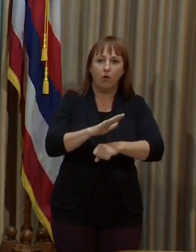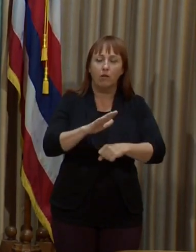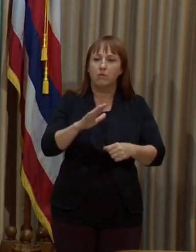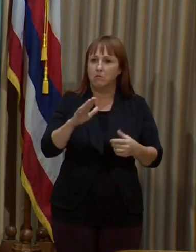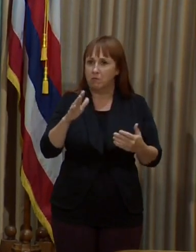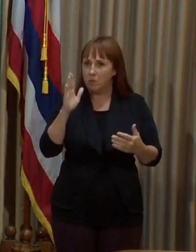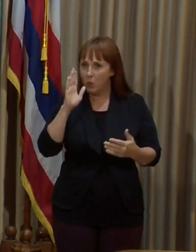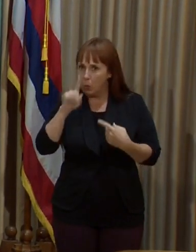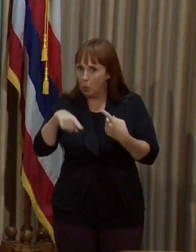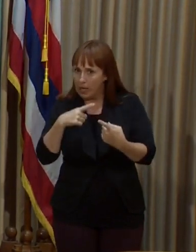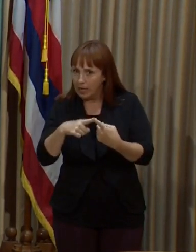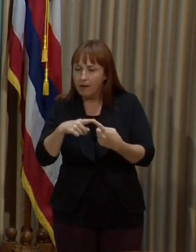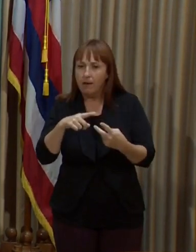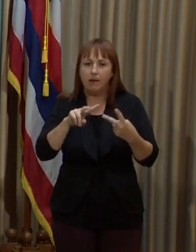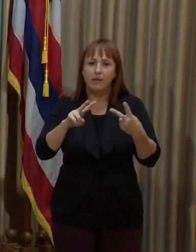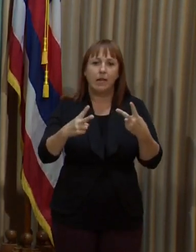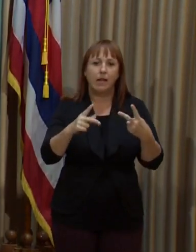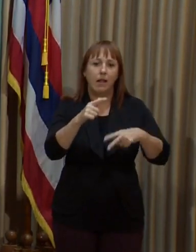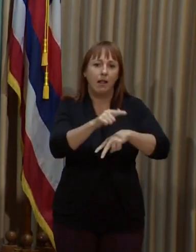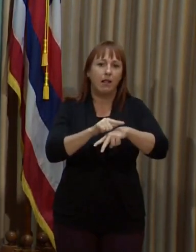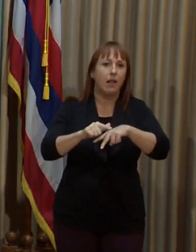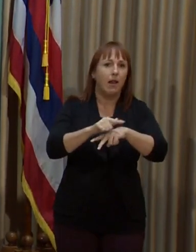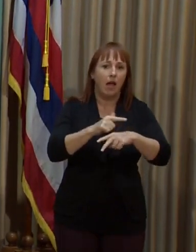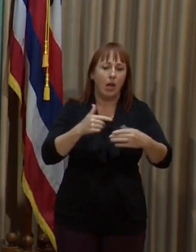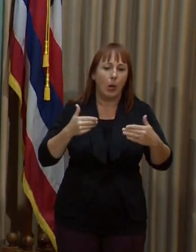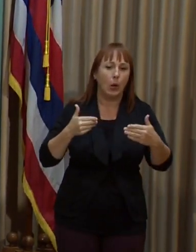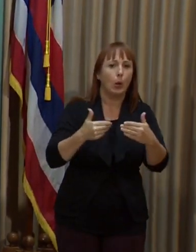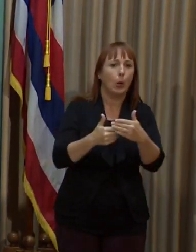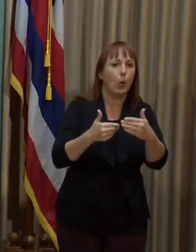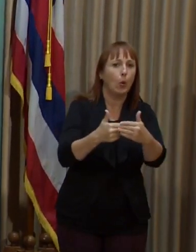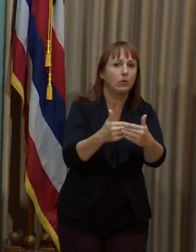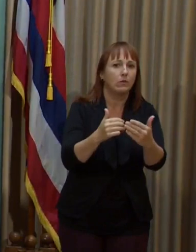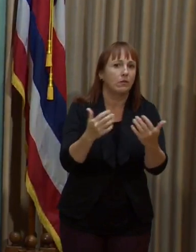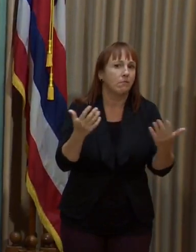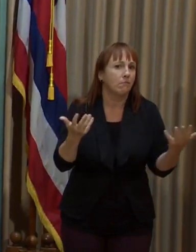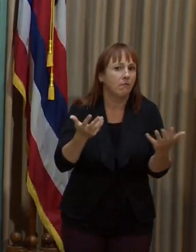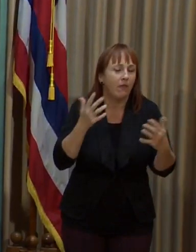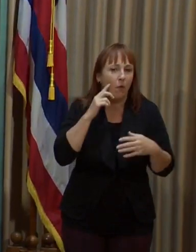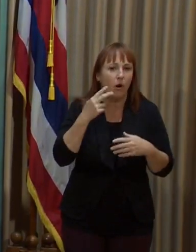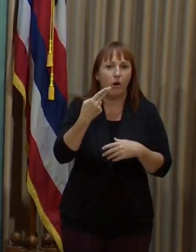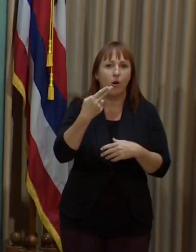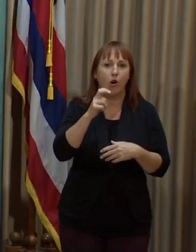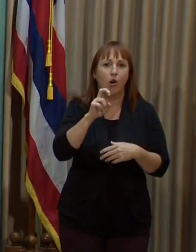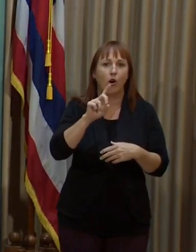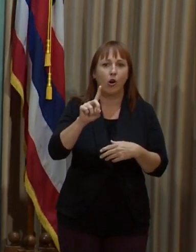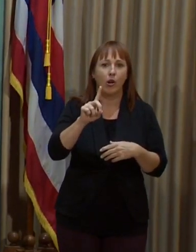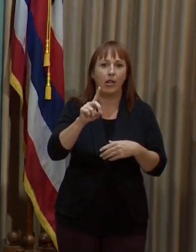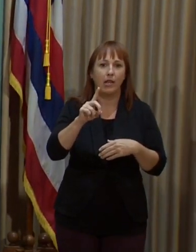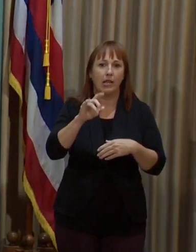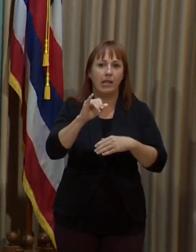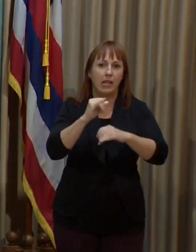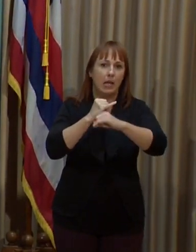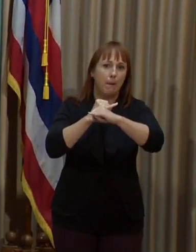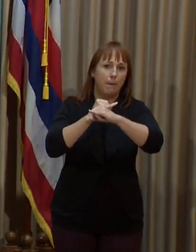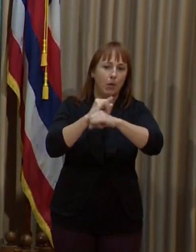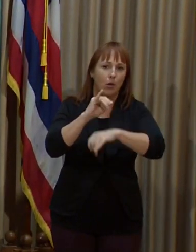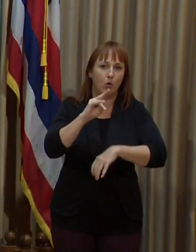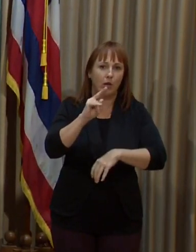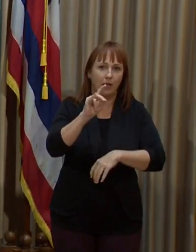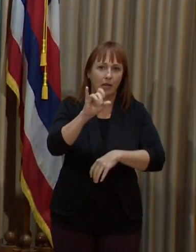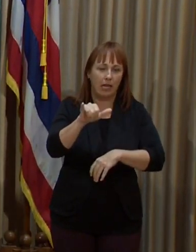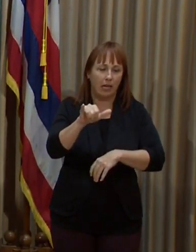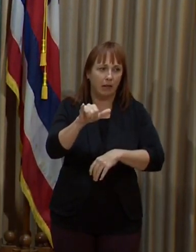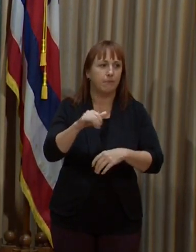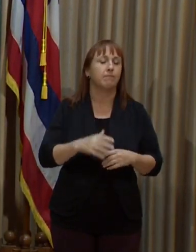Lanai to that point? Oh, yeah. Yes. Okay. So again, the question is when will we get to herd